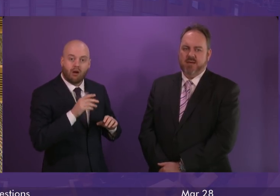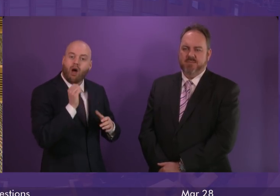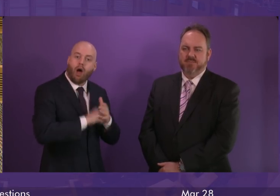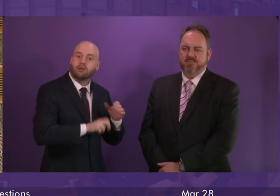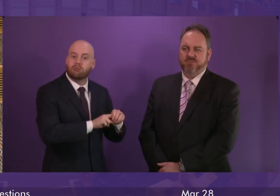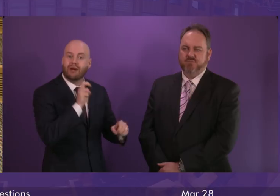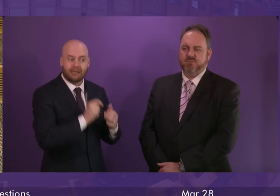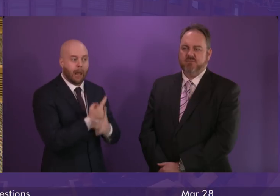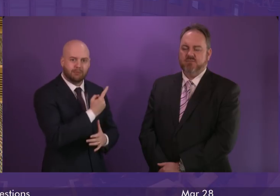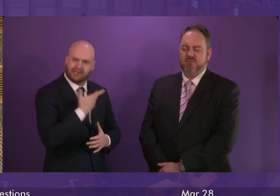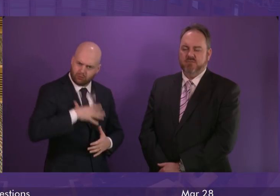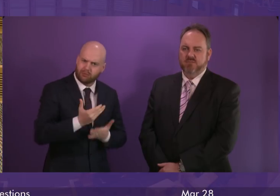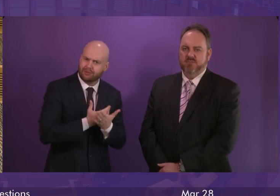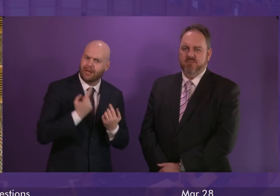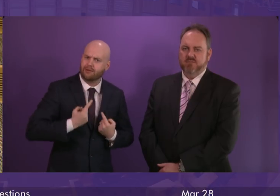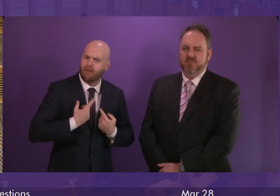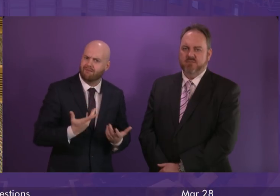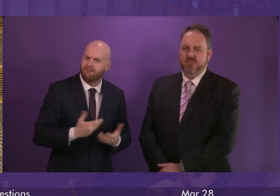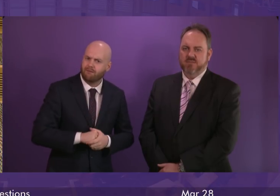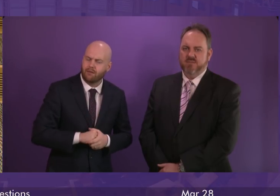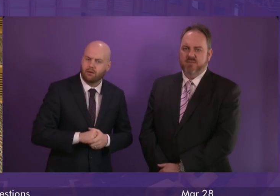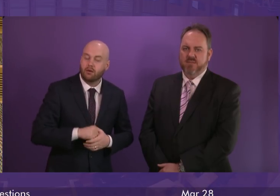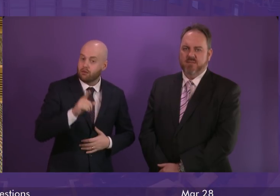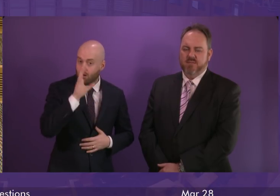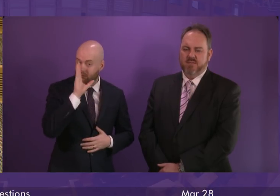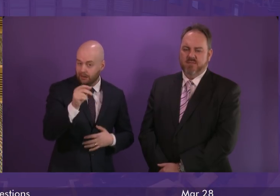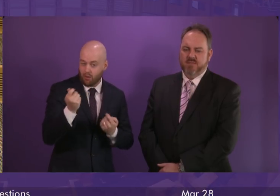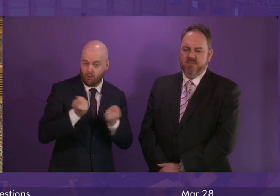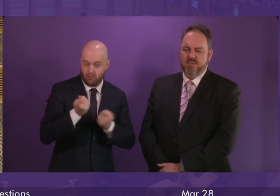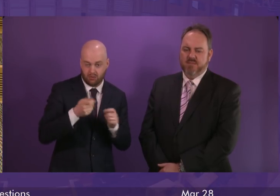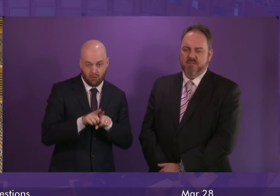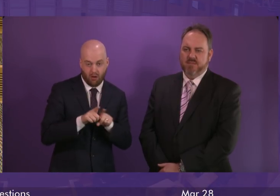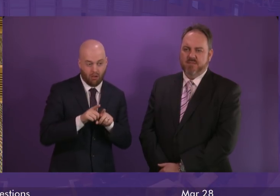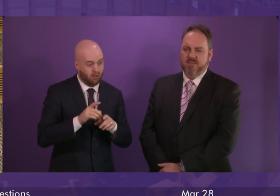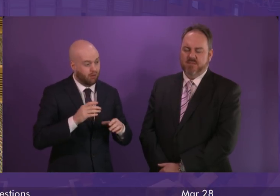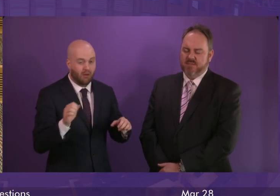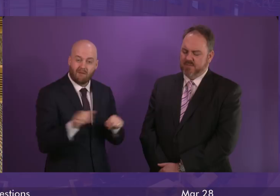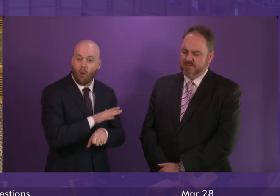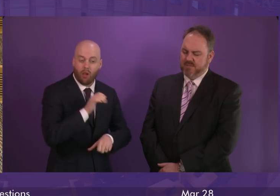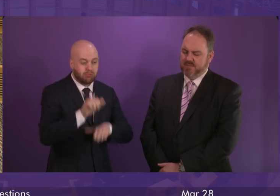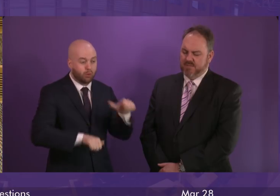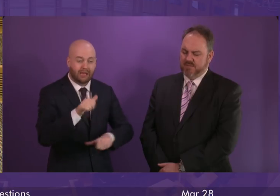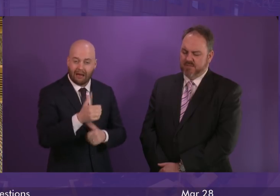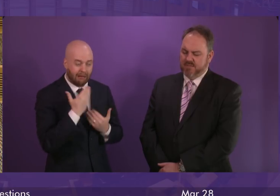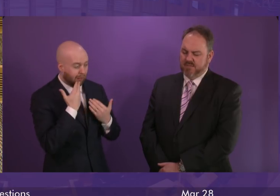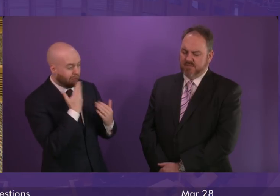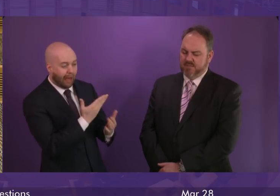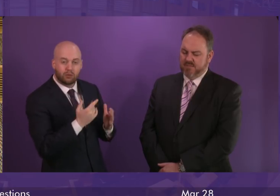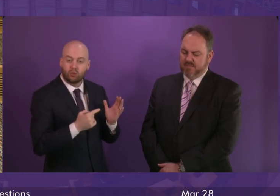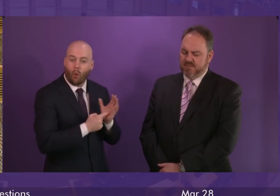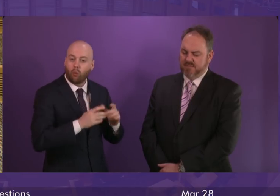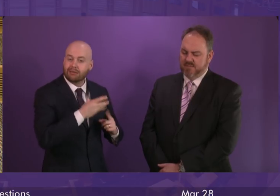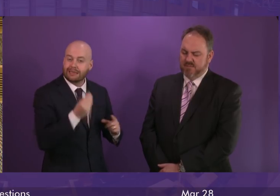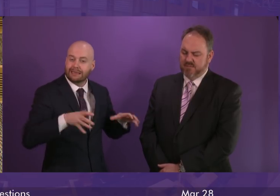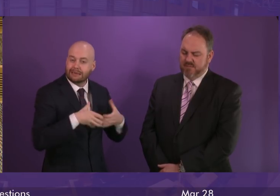But let me also say this, Presiding Officer, this whole process, thanks to the Tories, is now such a mess